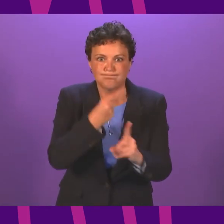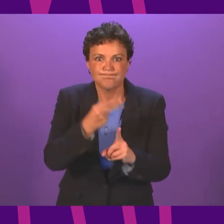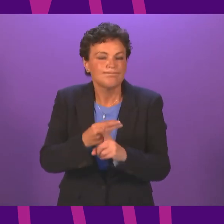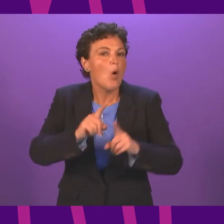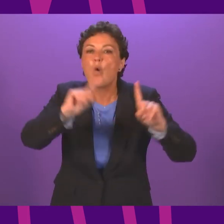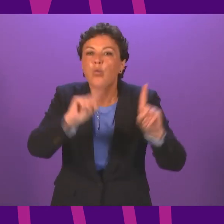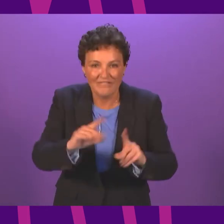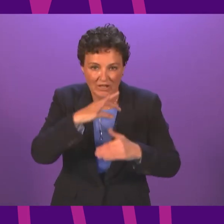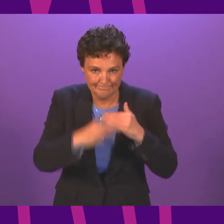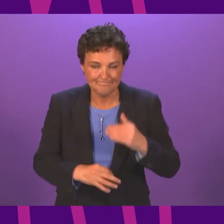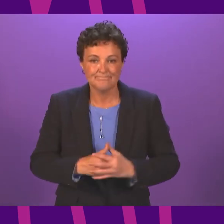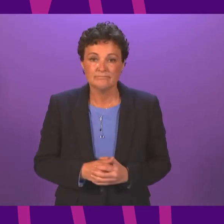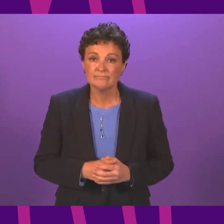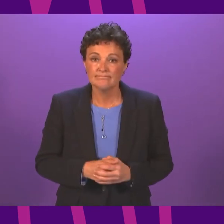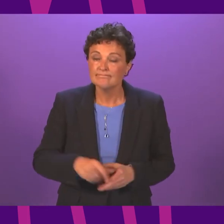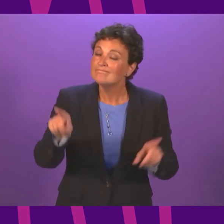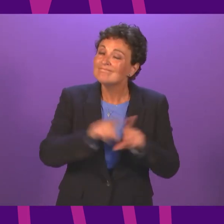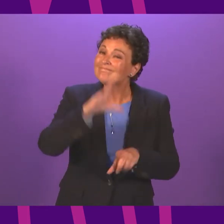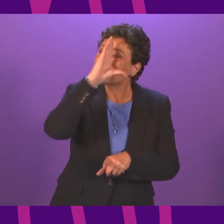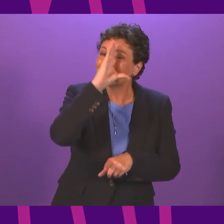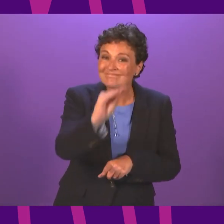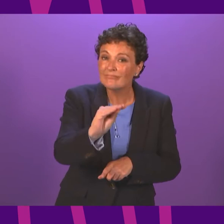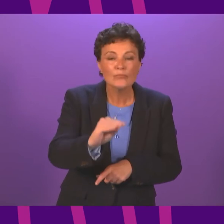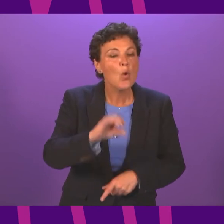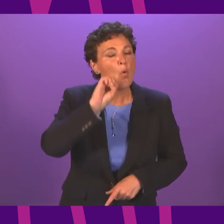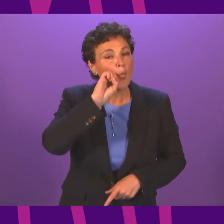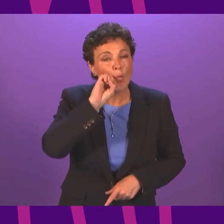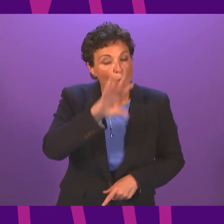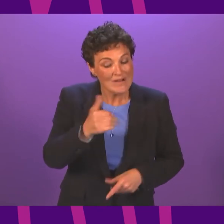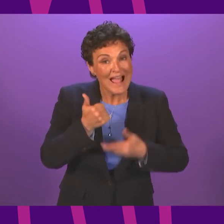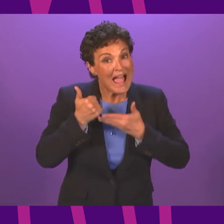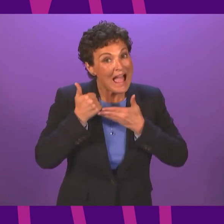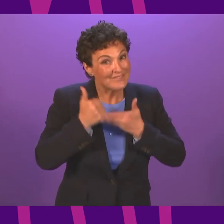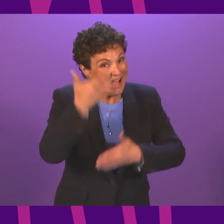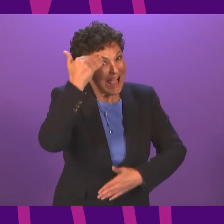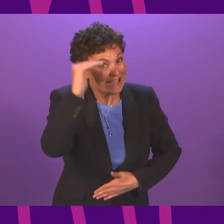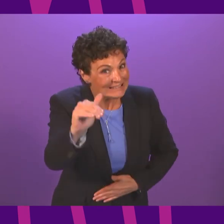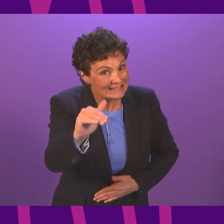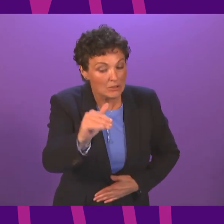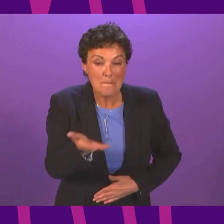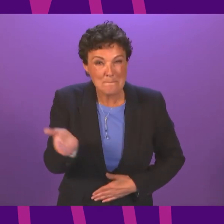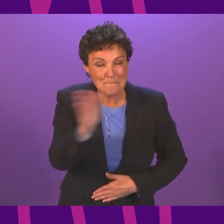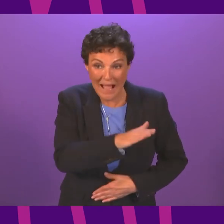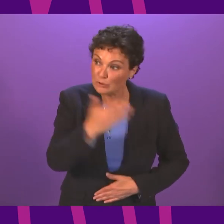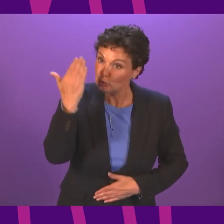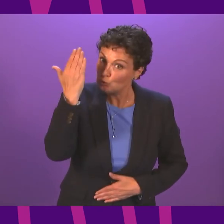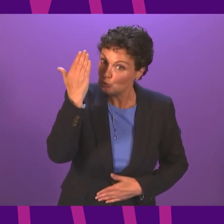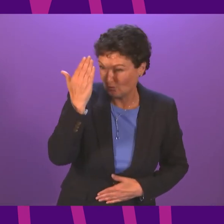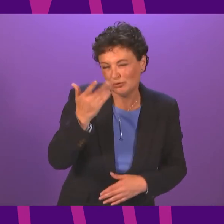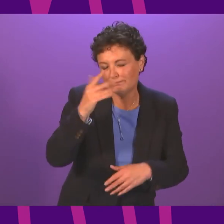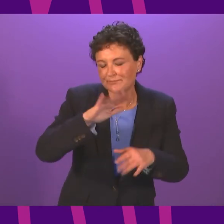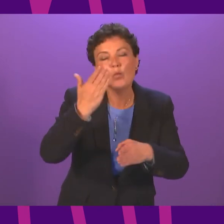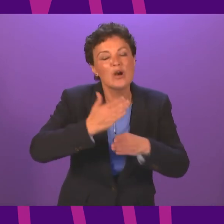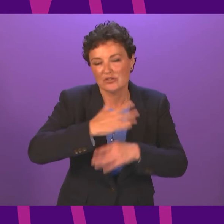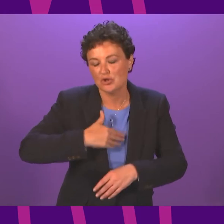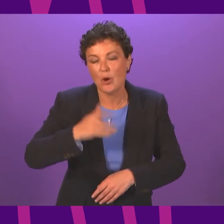Also, we will not advise an immediate return to full office working on the 9th of August. Instead, we will continue to work with business to